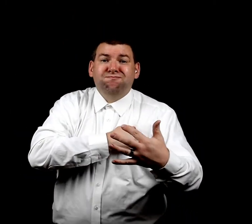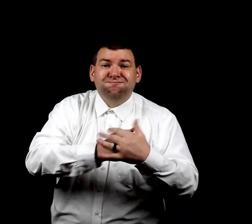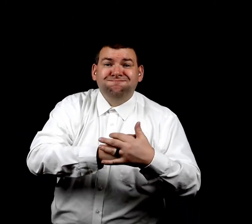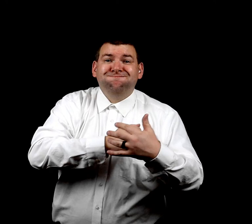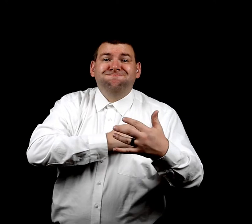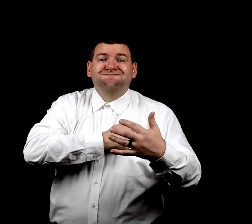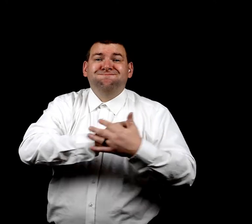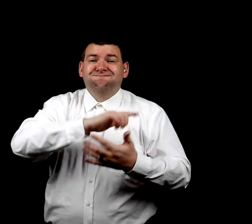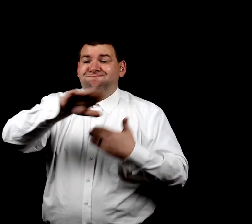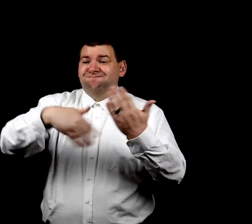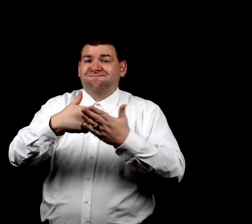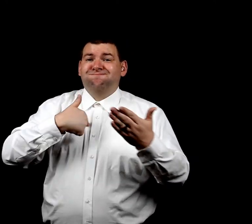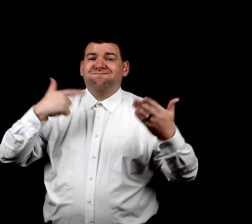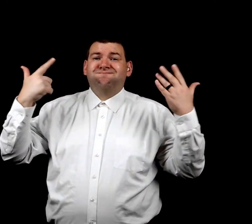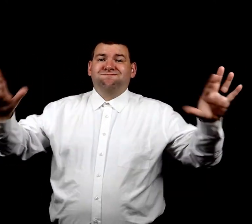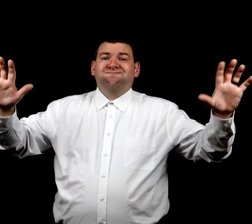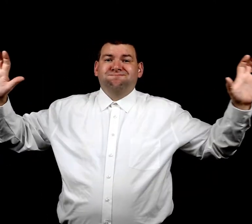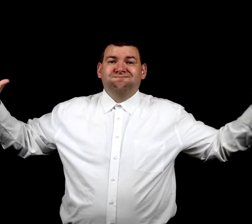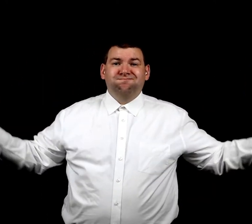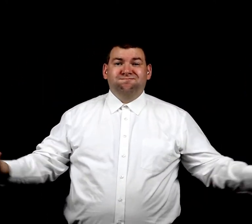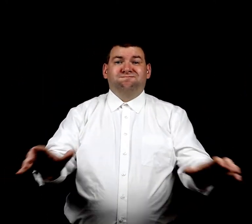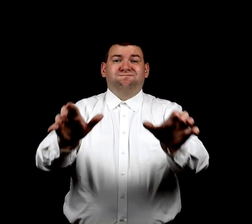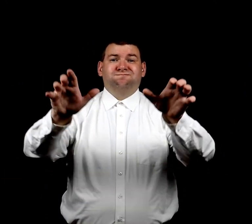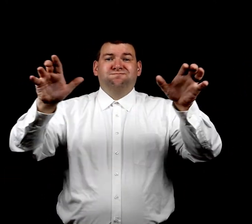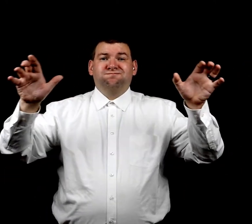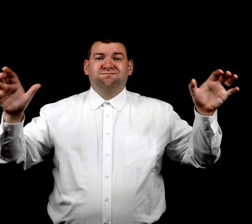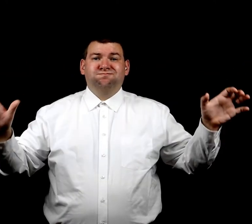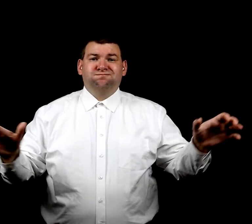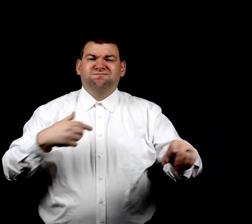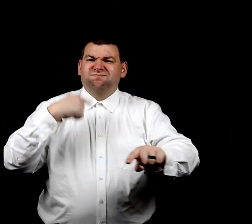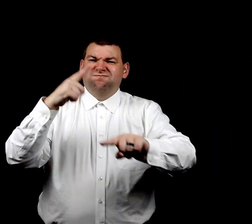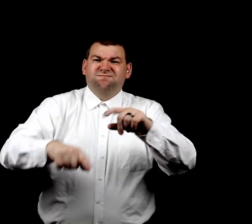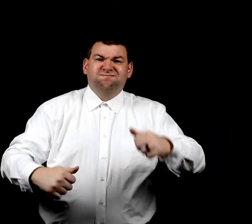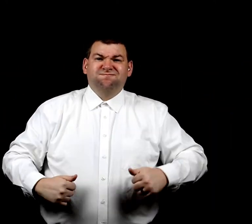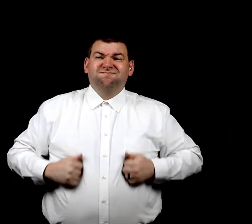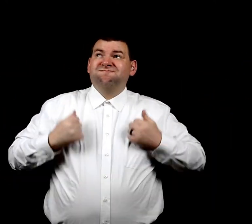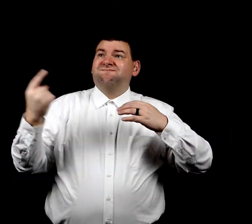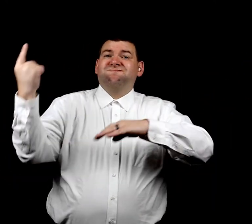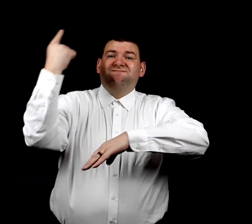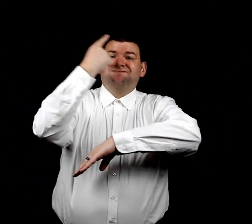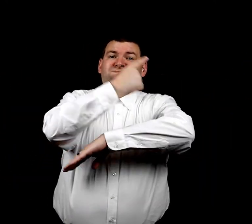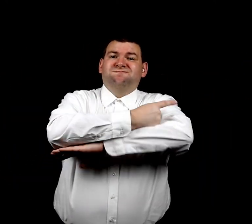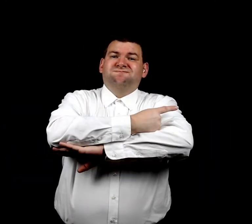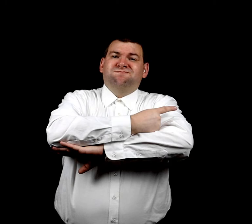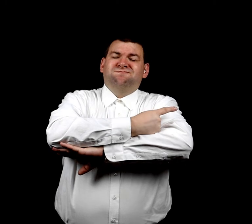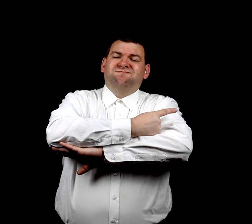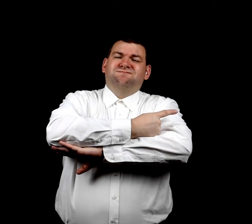heartbeat of all I do I can't live a day